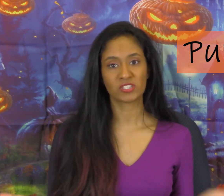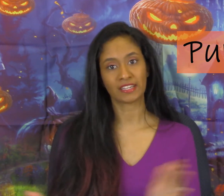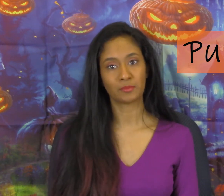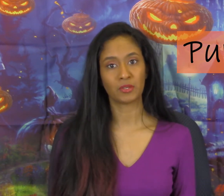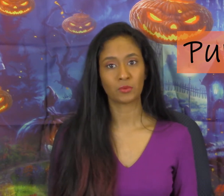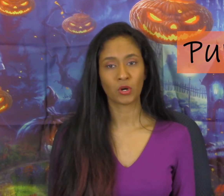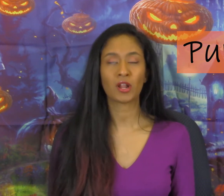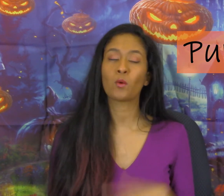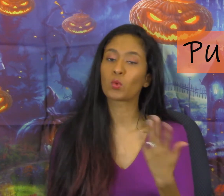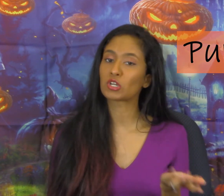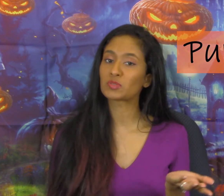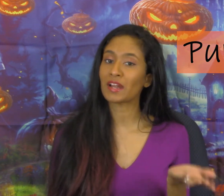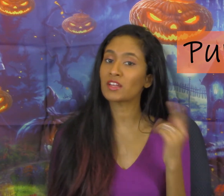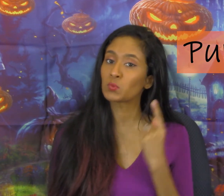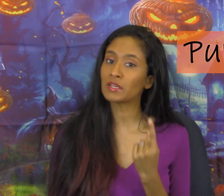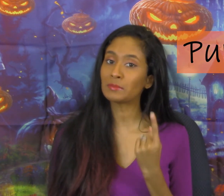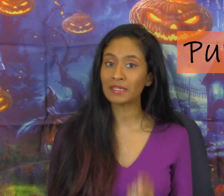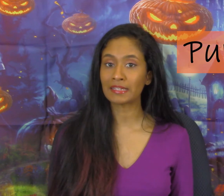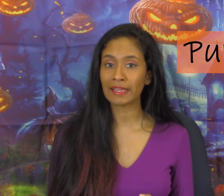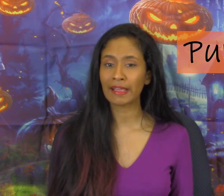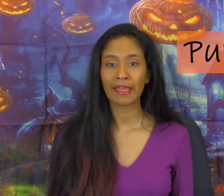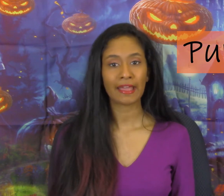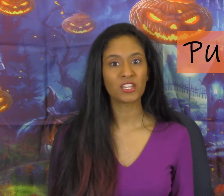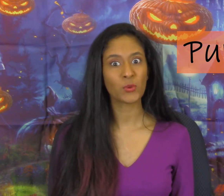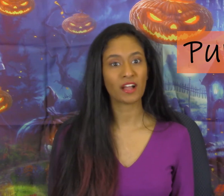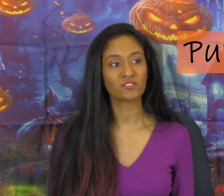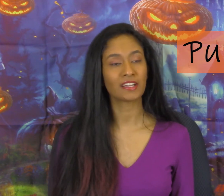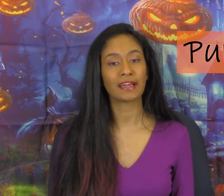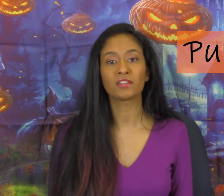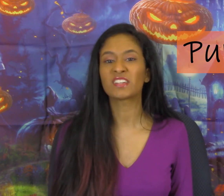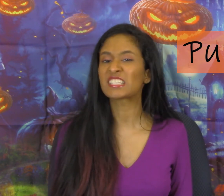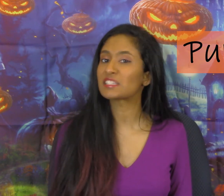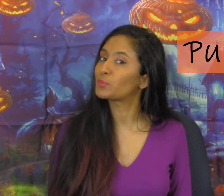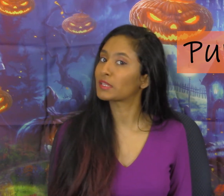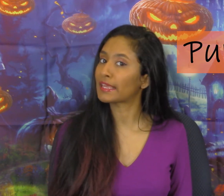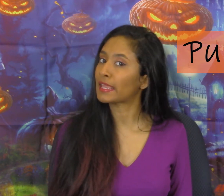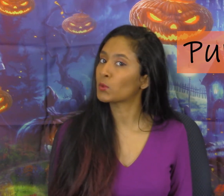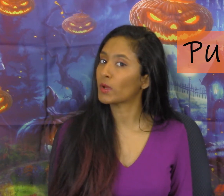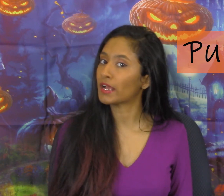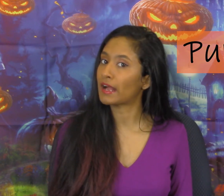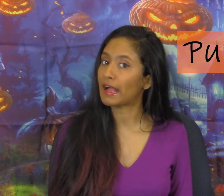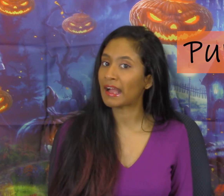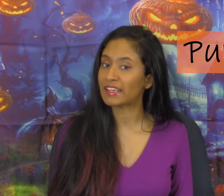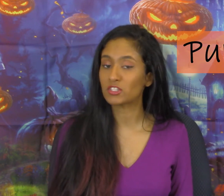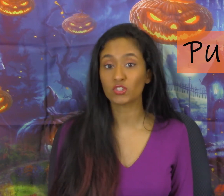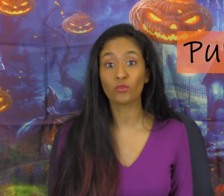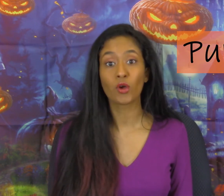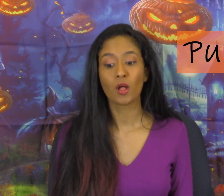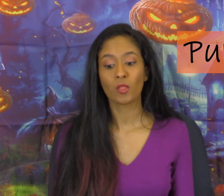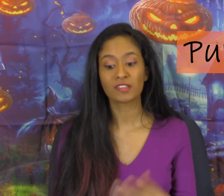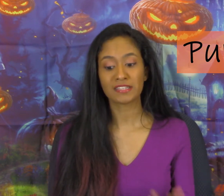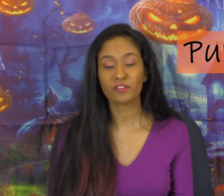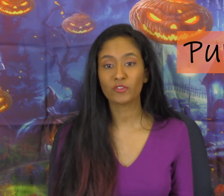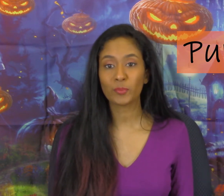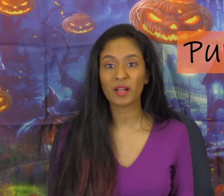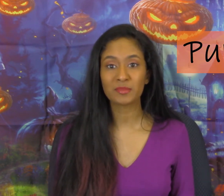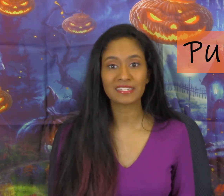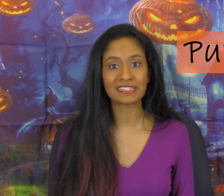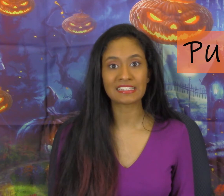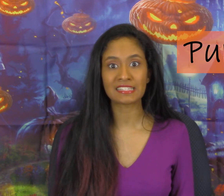that can be or not words but it has one meaning and you have to kind of explain what kind so the sign for pumpkin is the